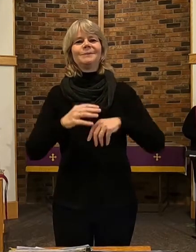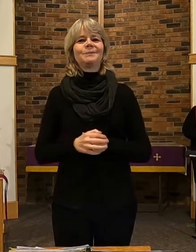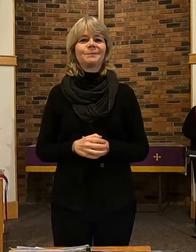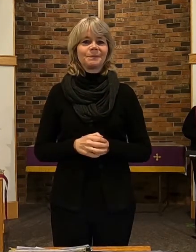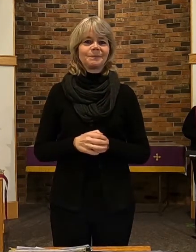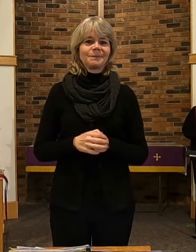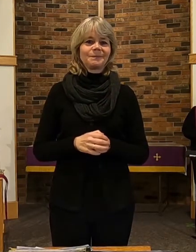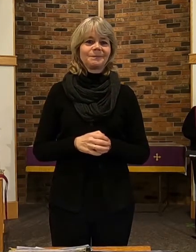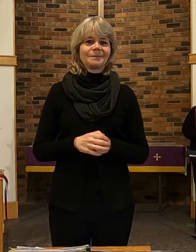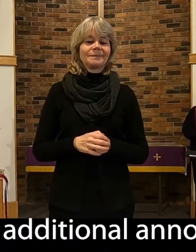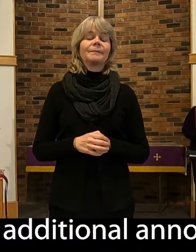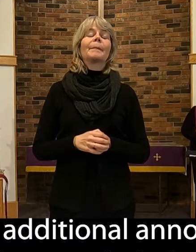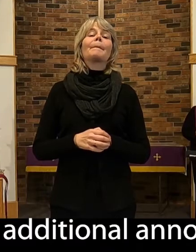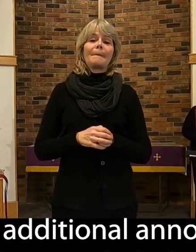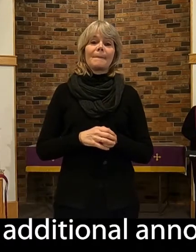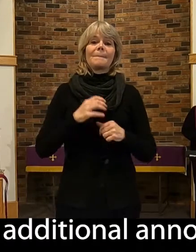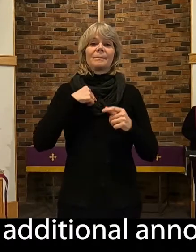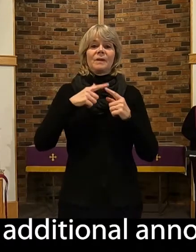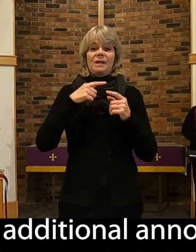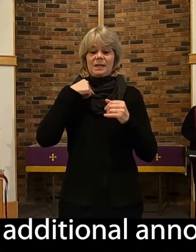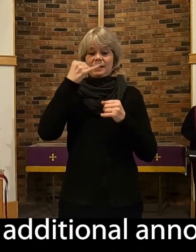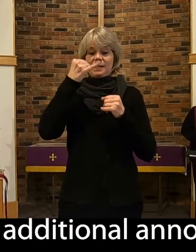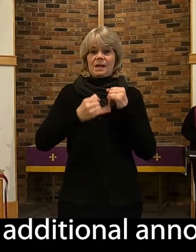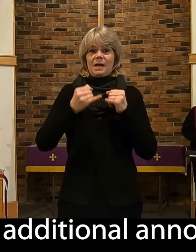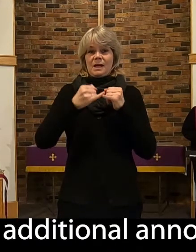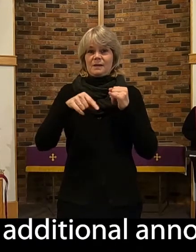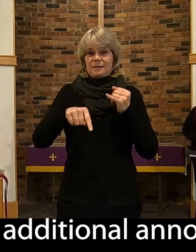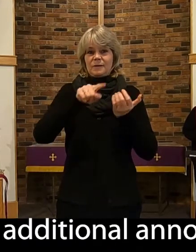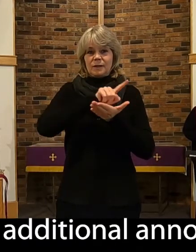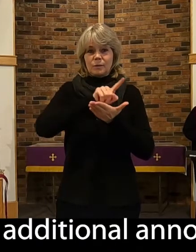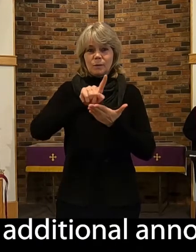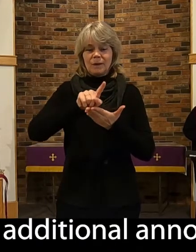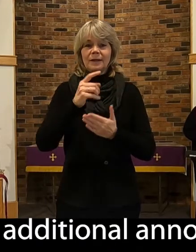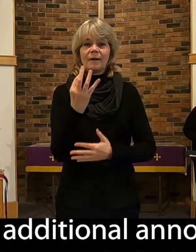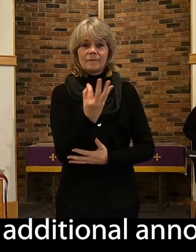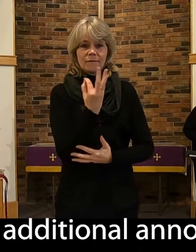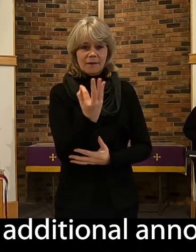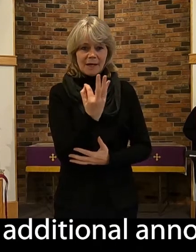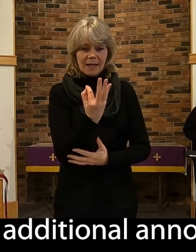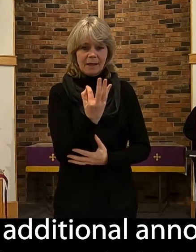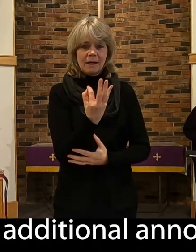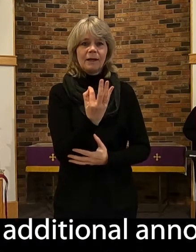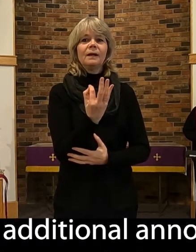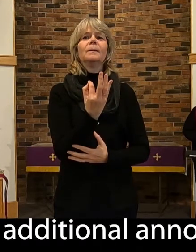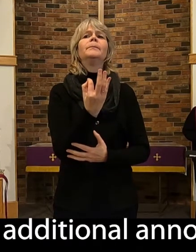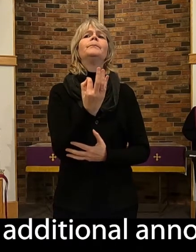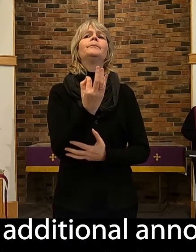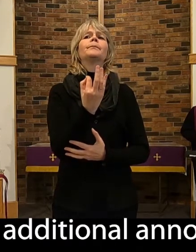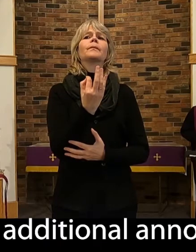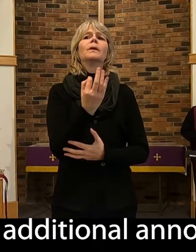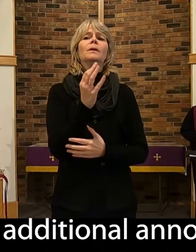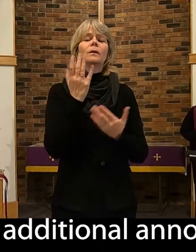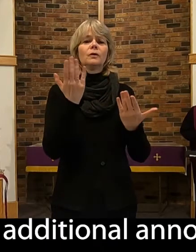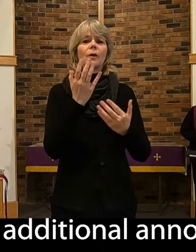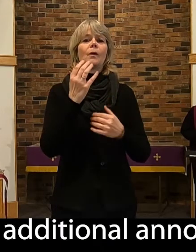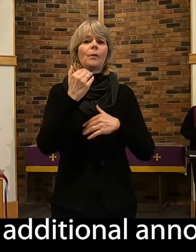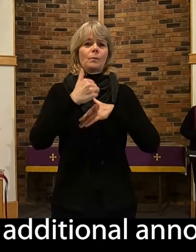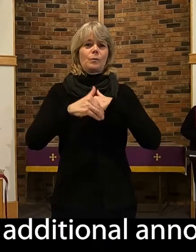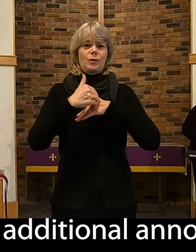And then at the end of this week, on Friday, we will have Bread of Life's normal